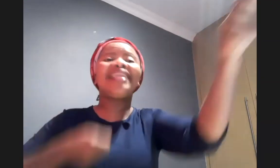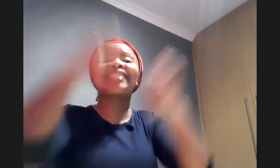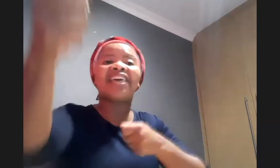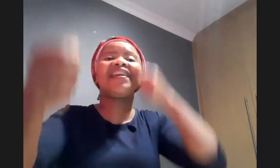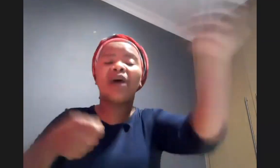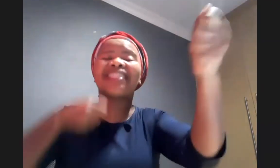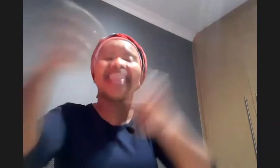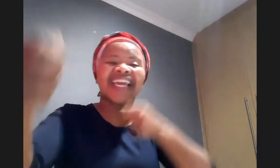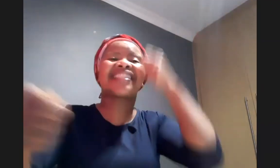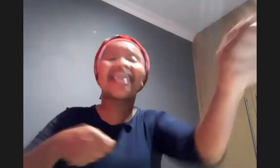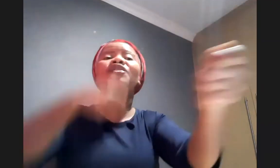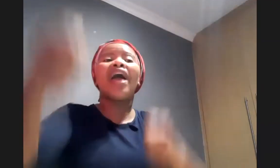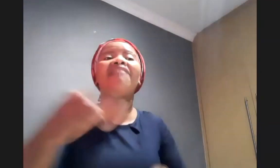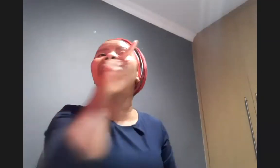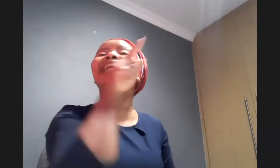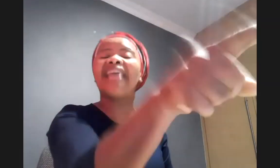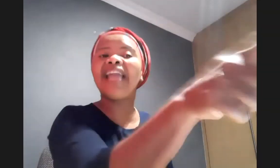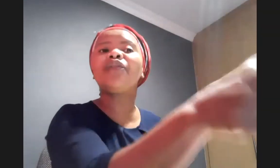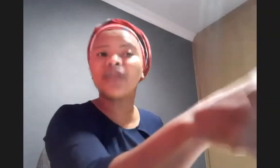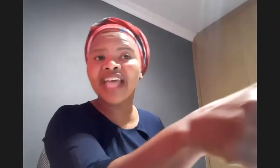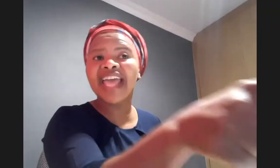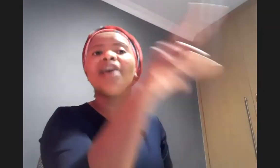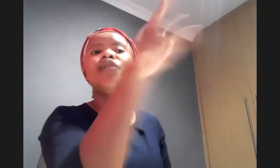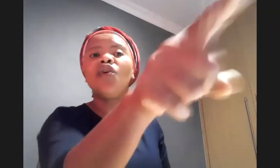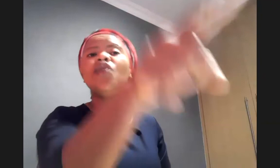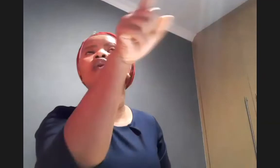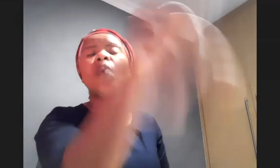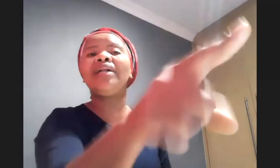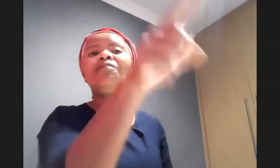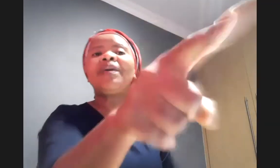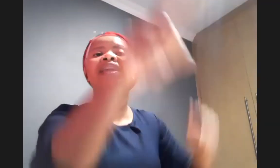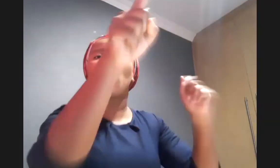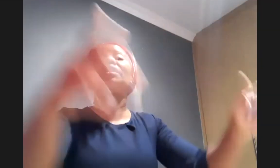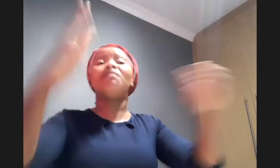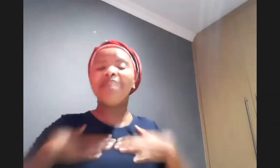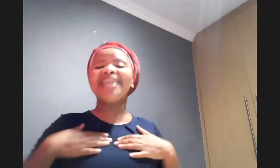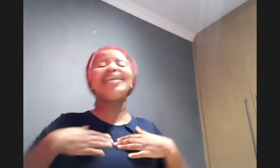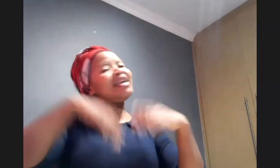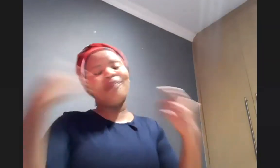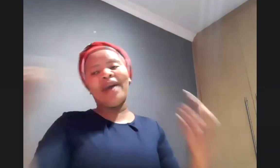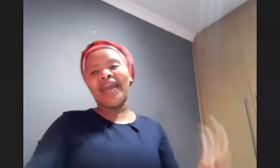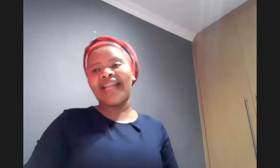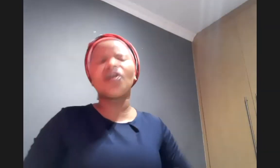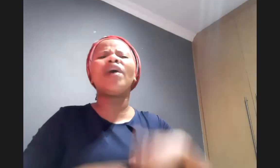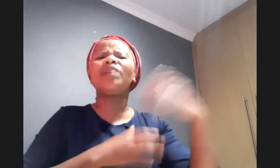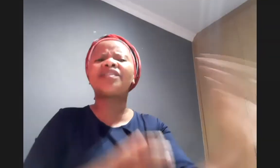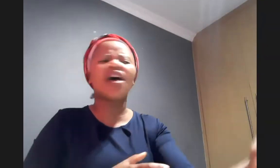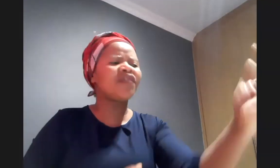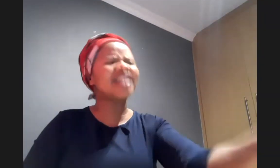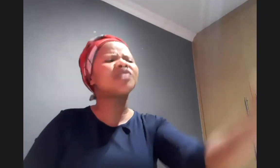he's giving out tickets to heaven i tell you today you will be with me in paradise so when we serve yes we